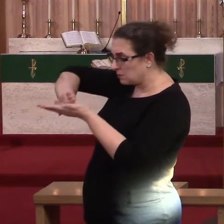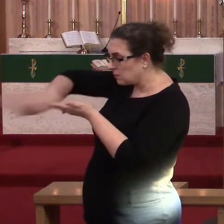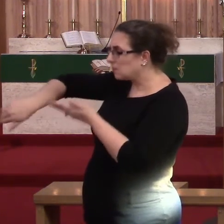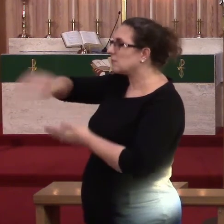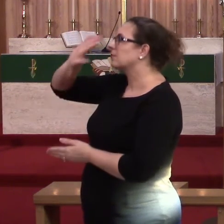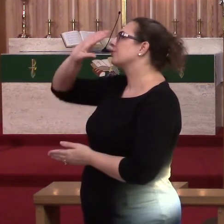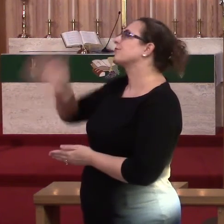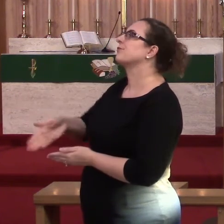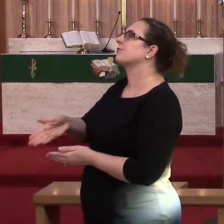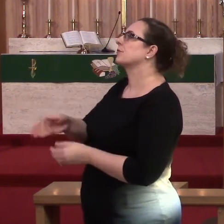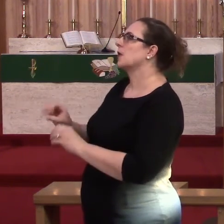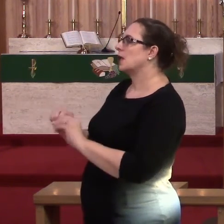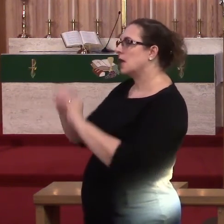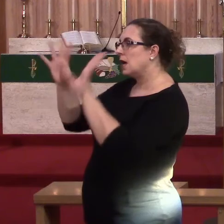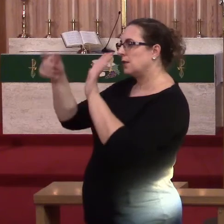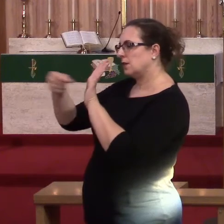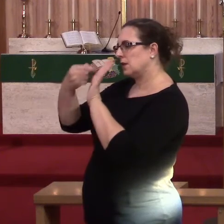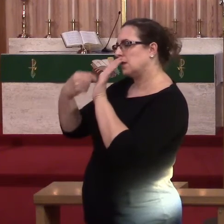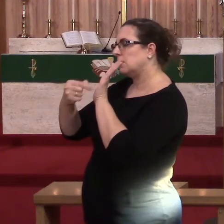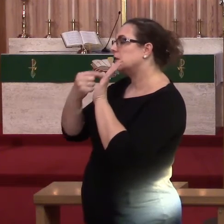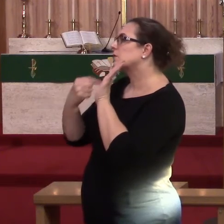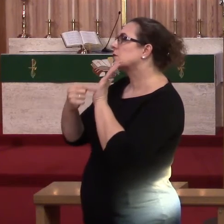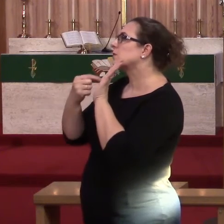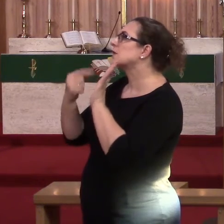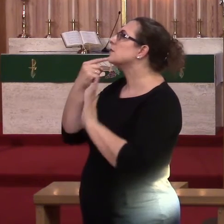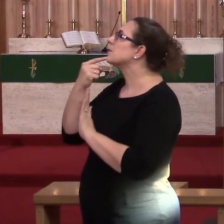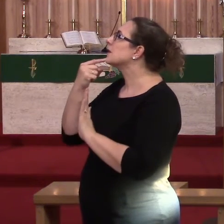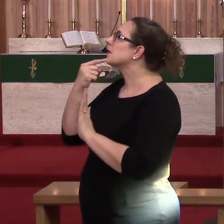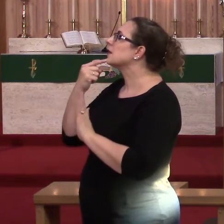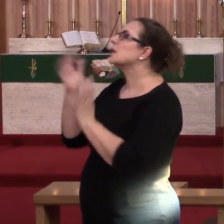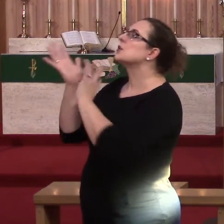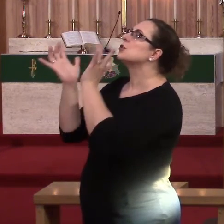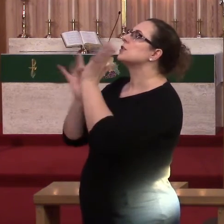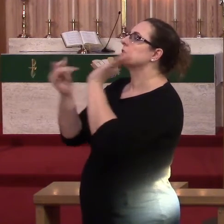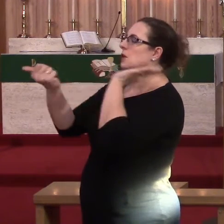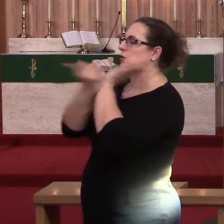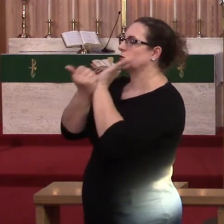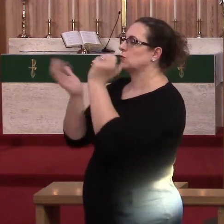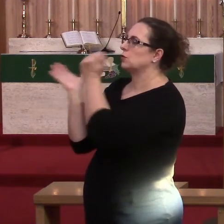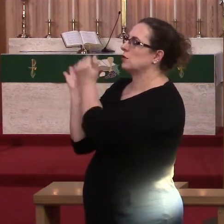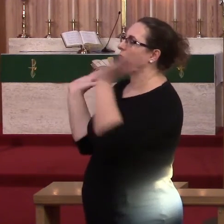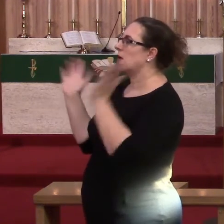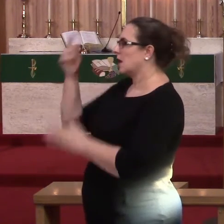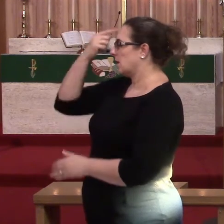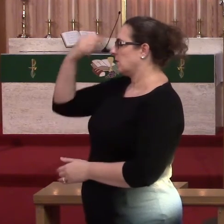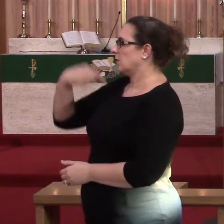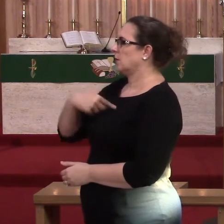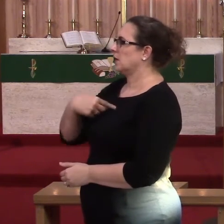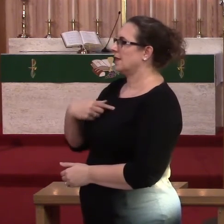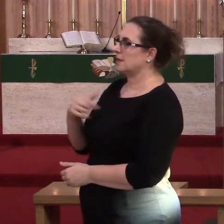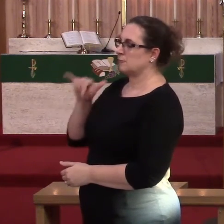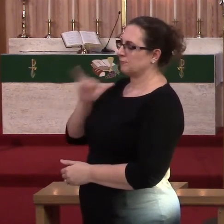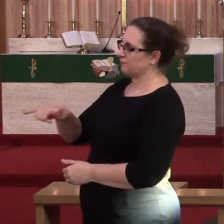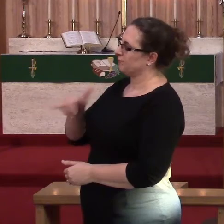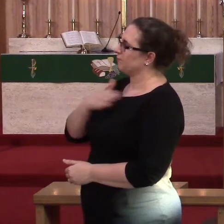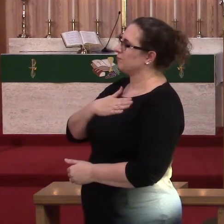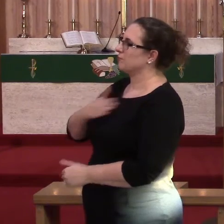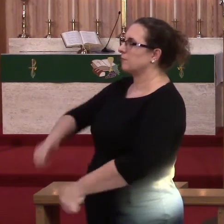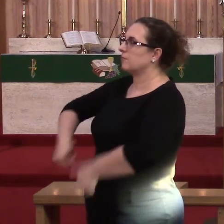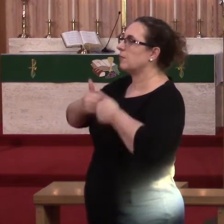work erase. Let the clear inscription be, Jesus, crucified for me, is my life,